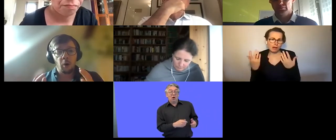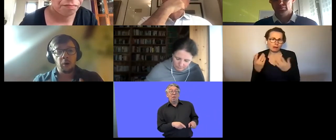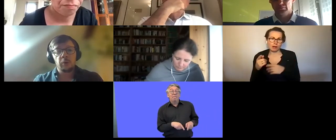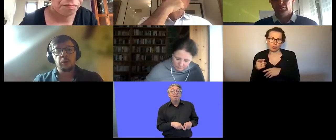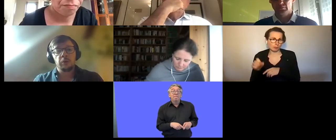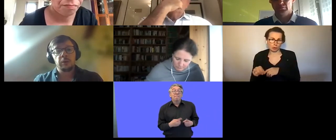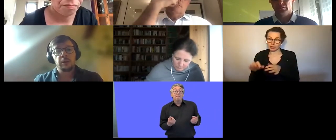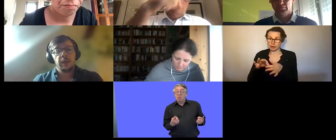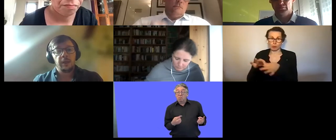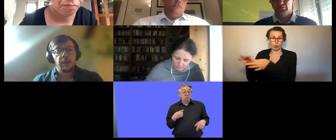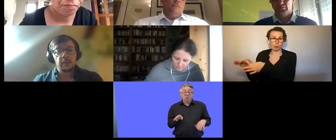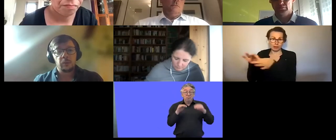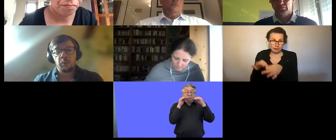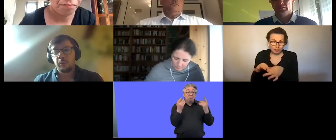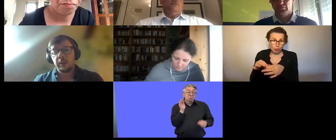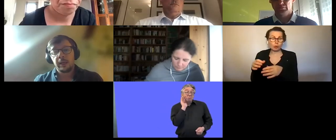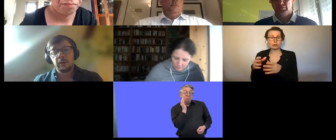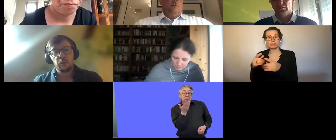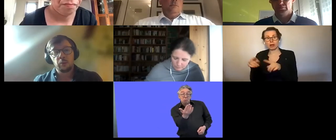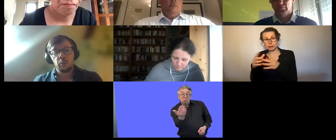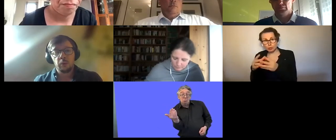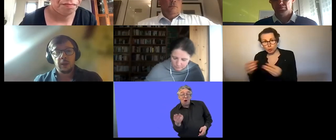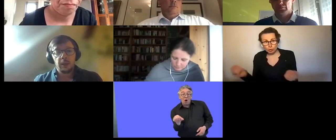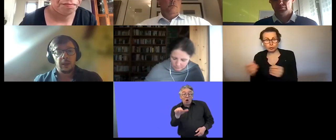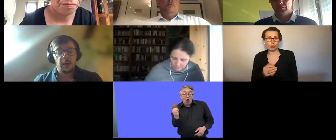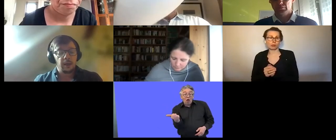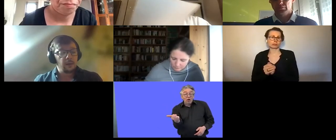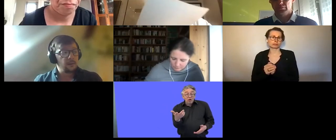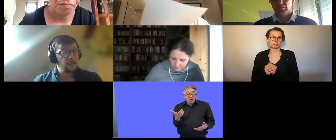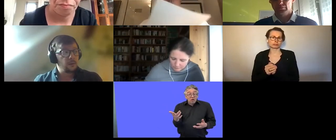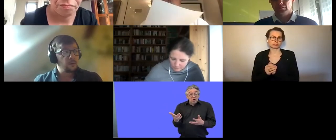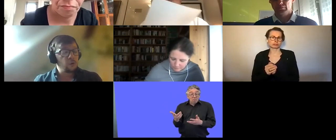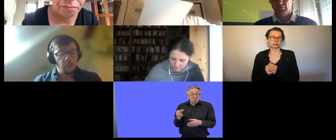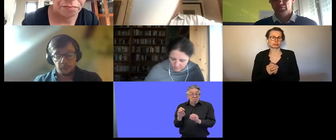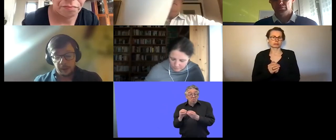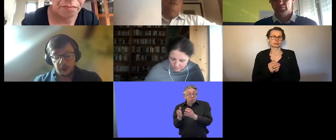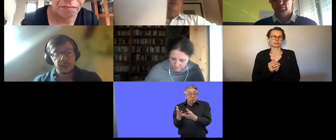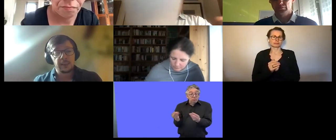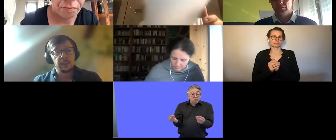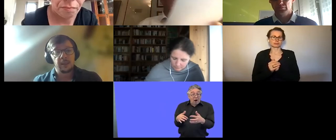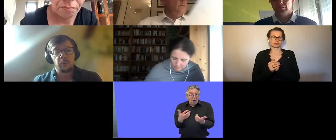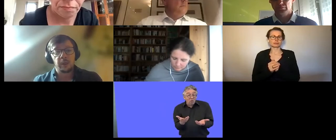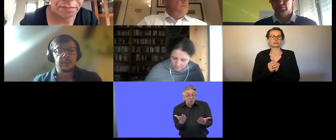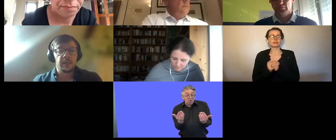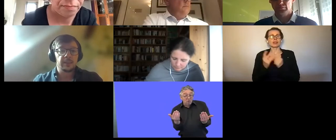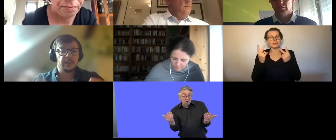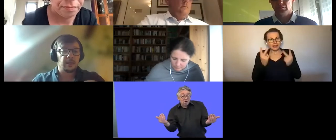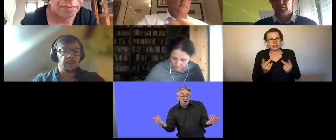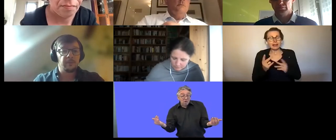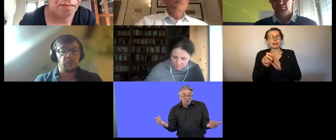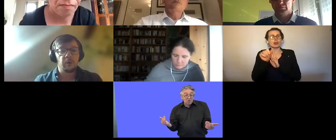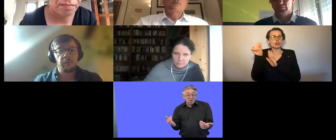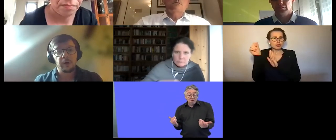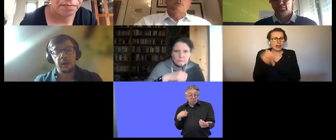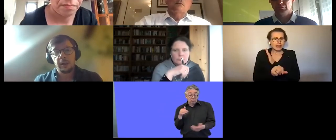all solutions that will put an end to uh some bad practices that we understand exist